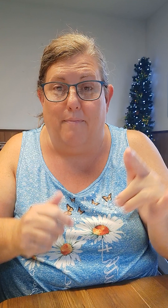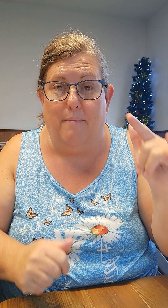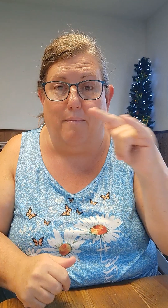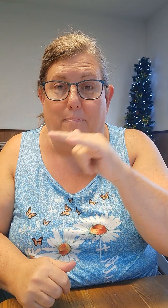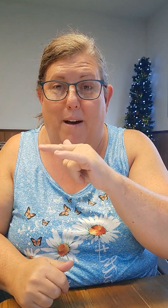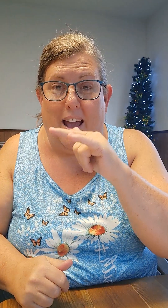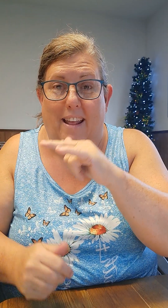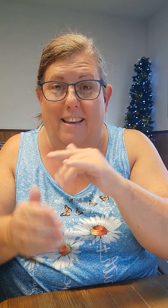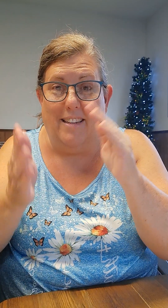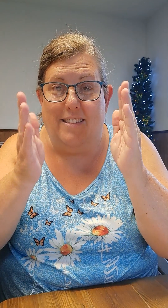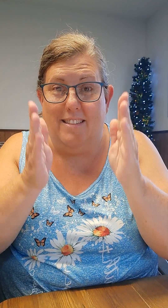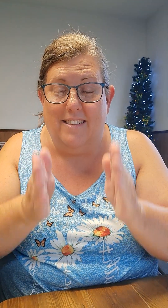Pilot.